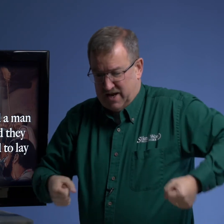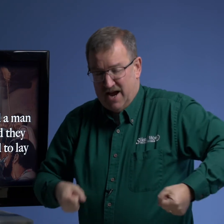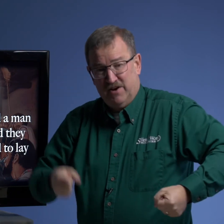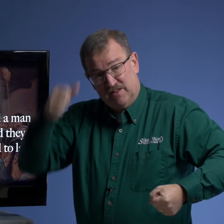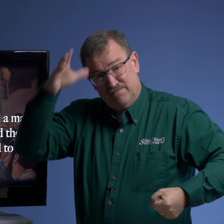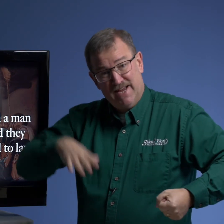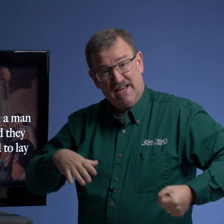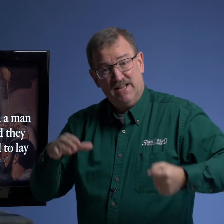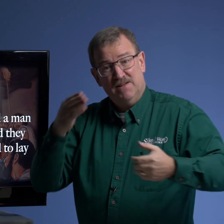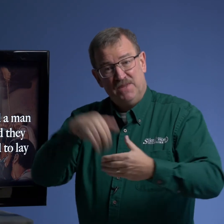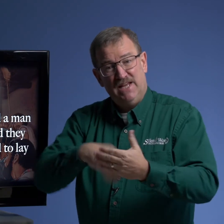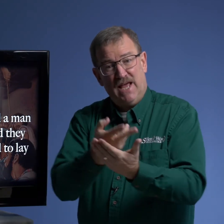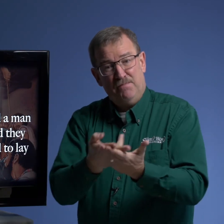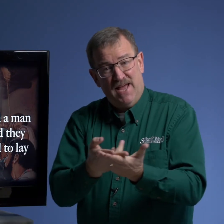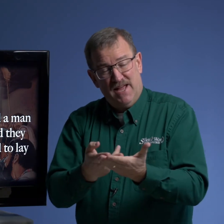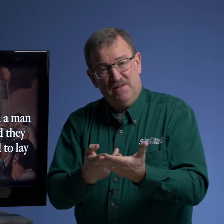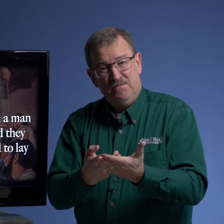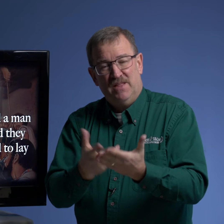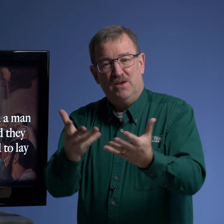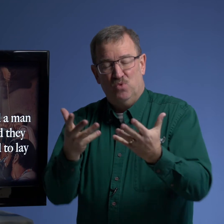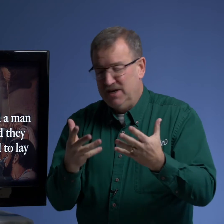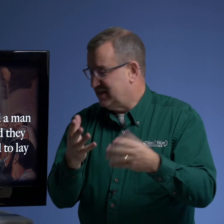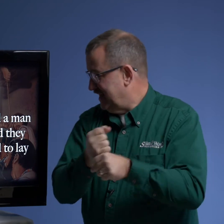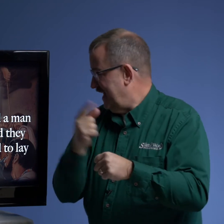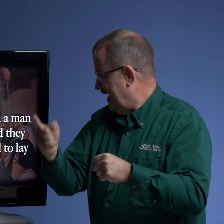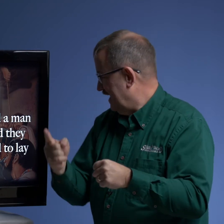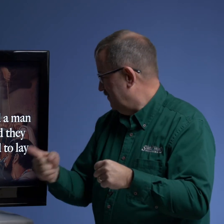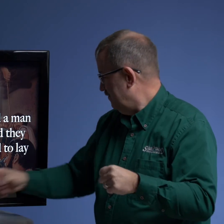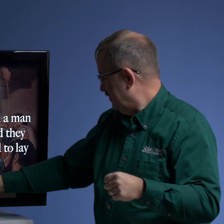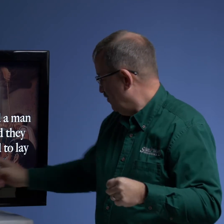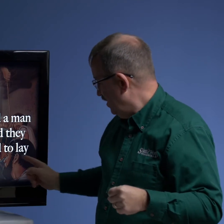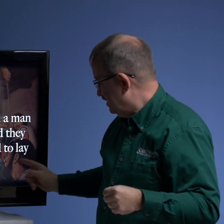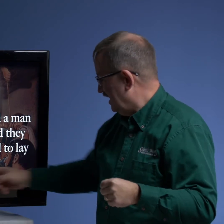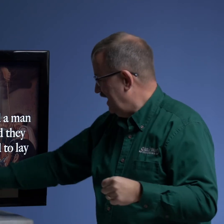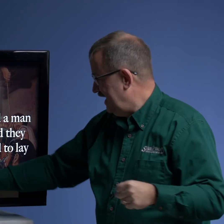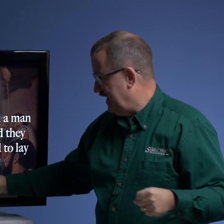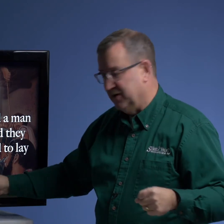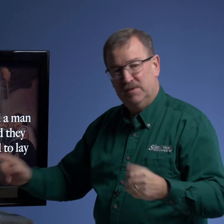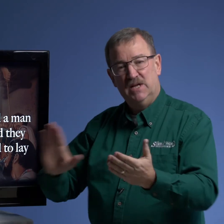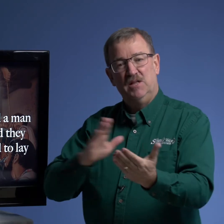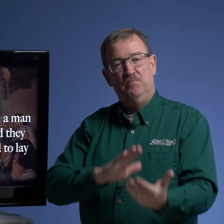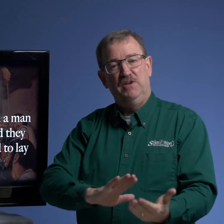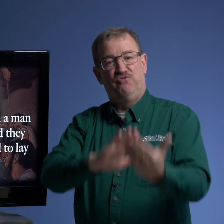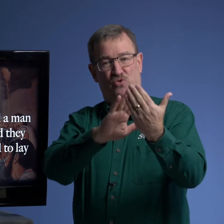carrying the man in a bed they wanted to get him they wanted to lay him before